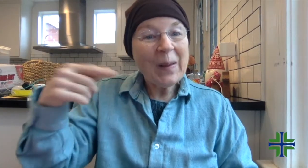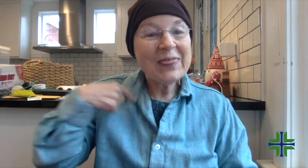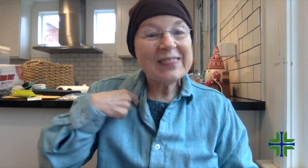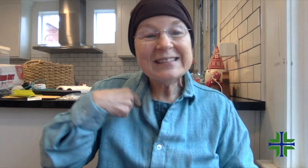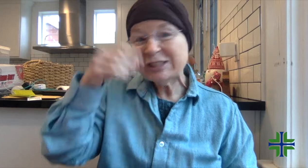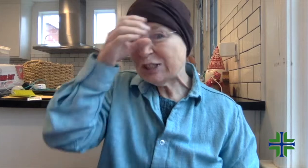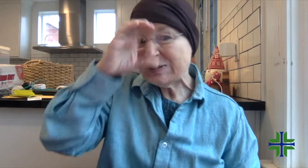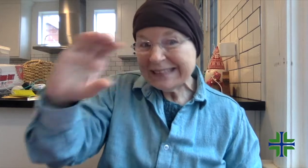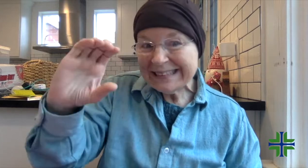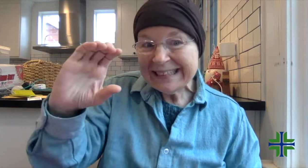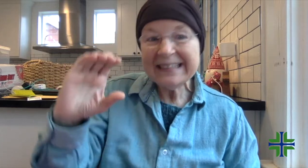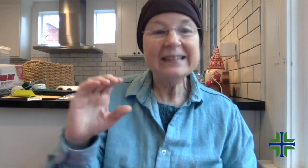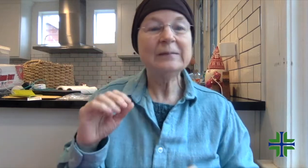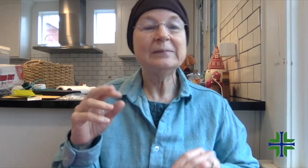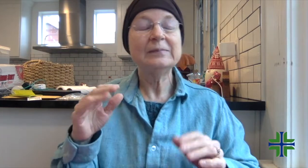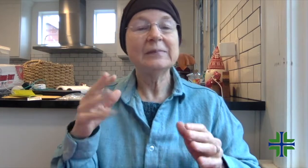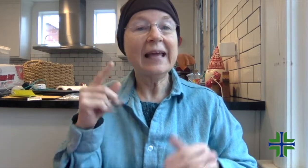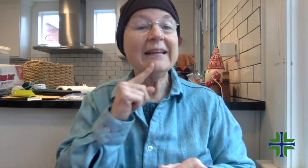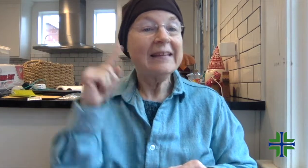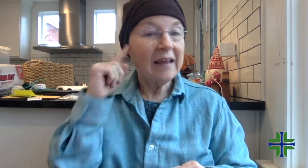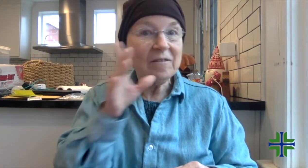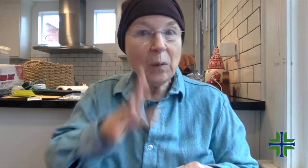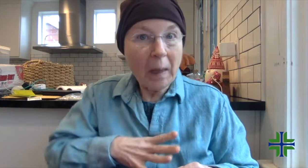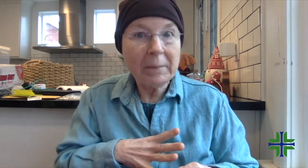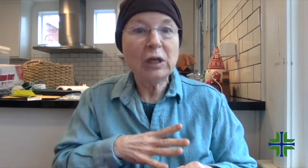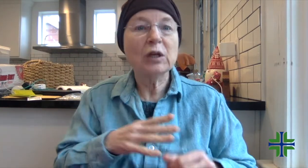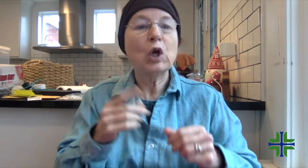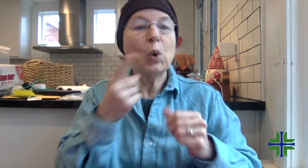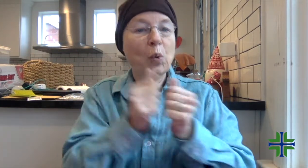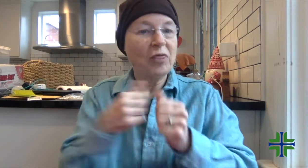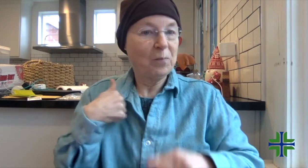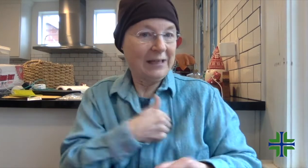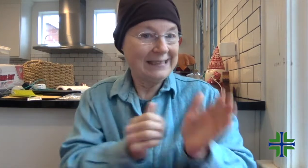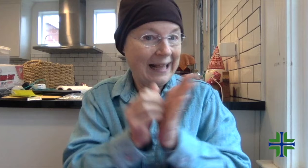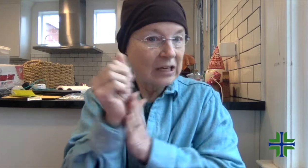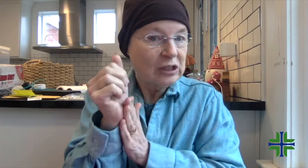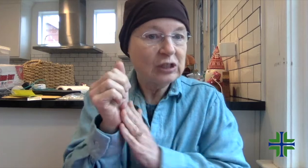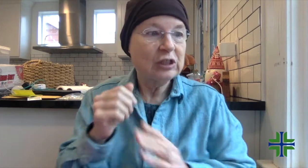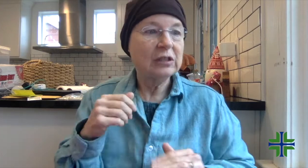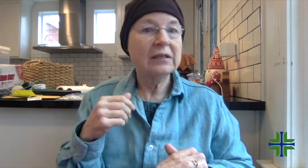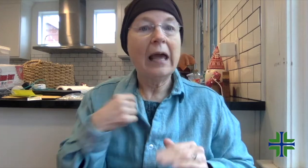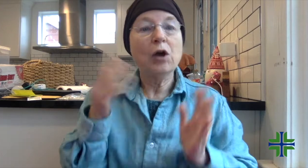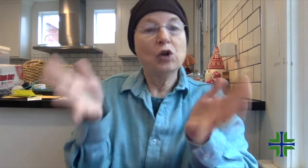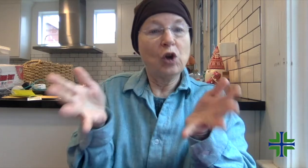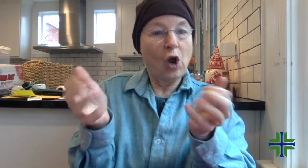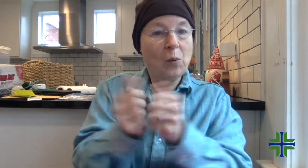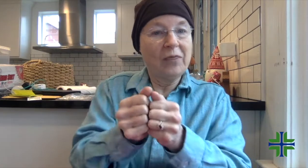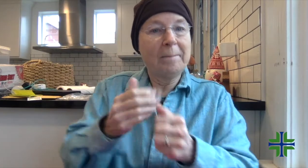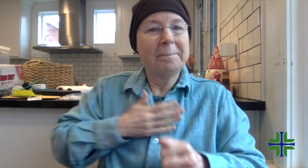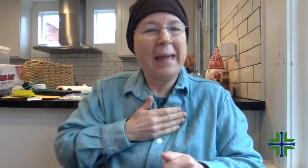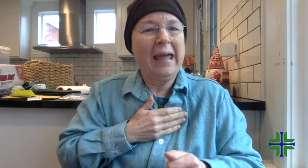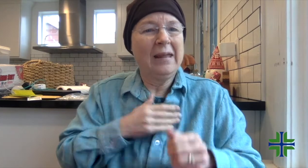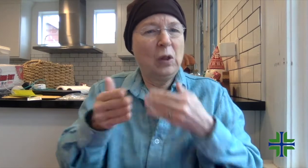Hello! This is Christine. I'm a Deaf woman. I have cancer.